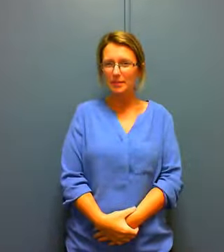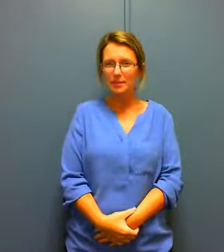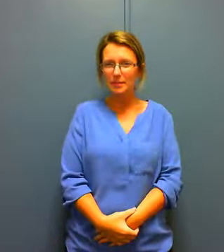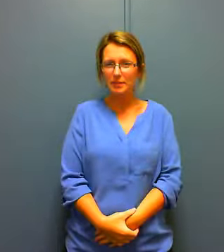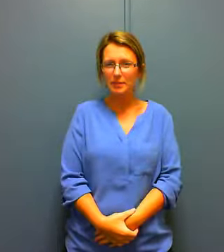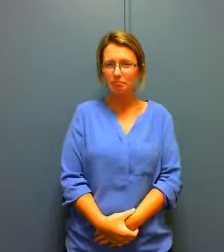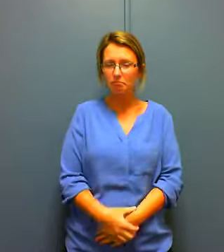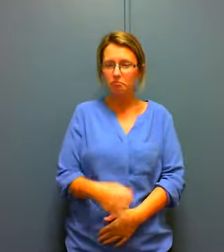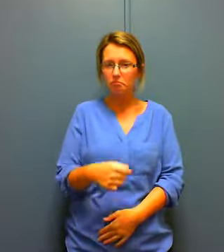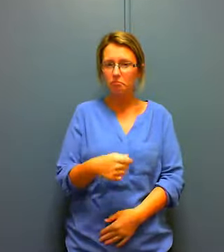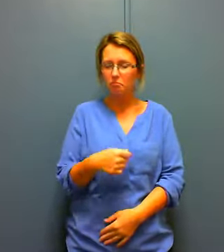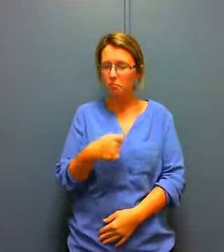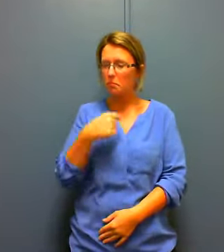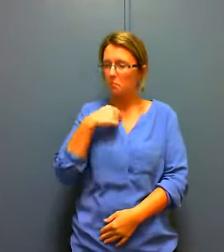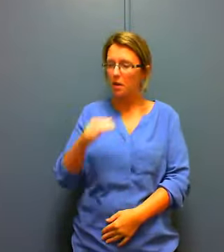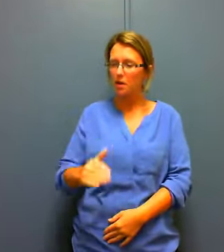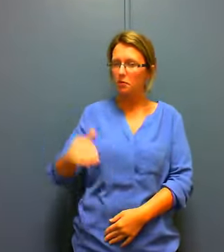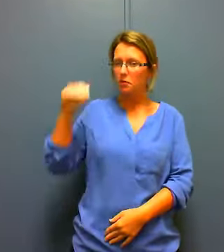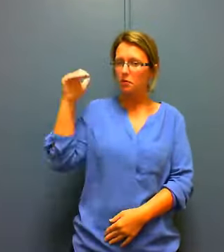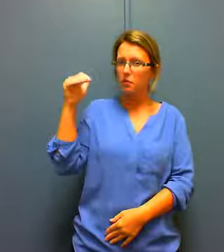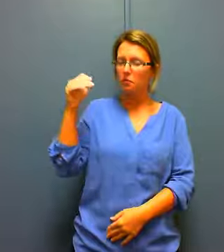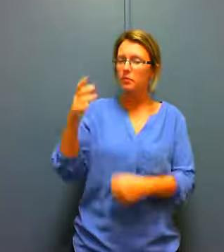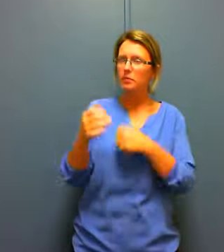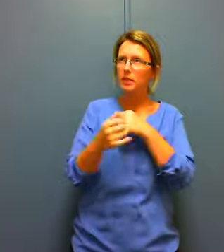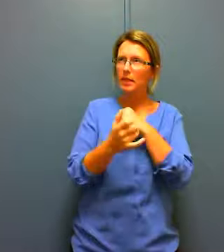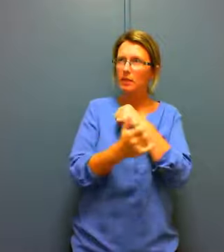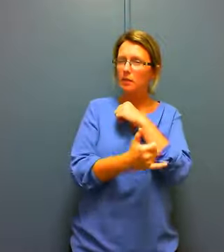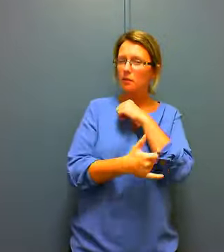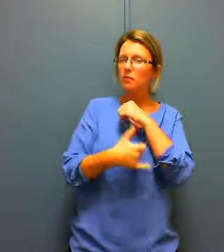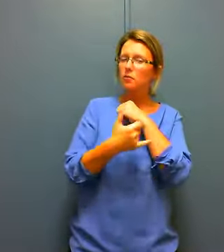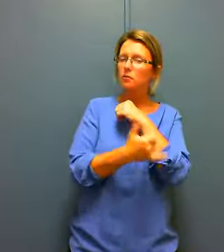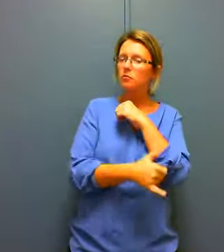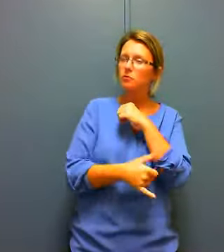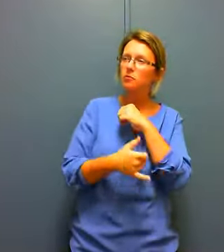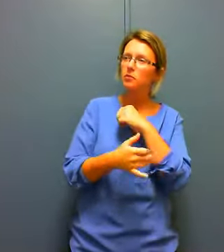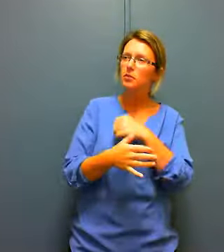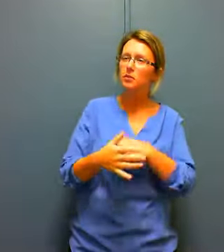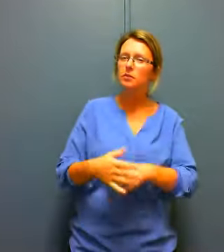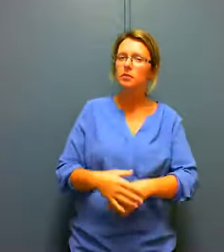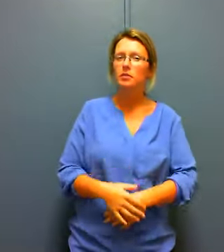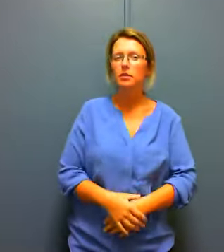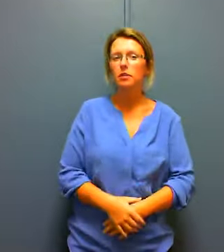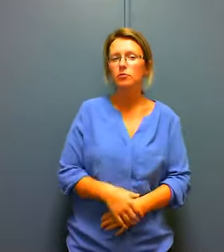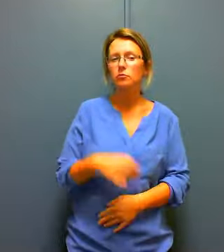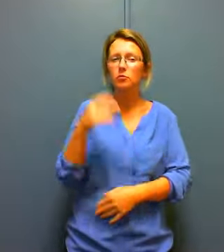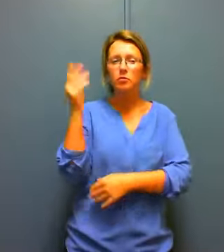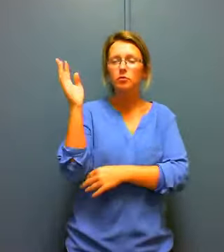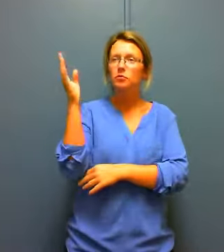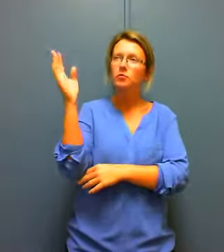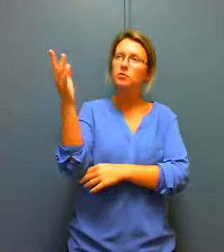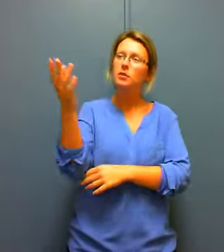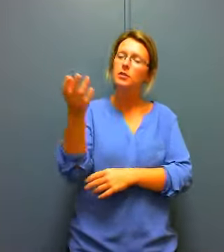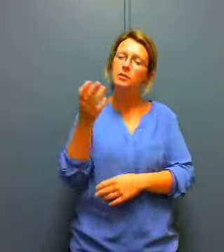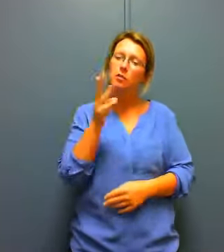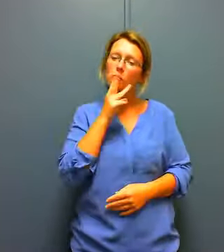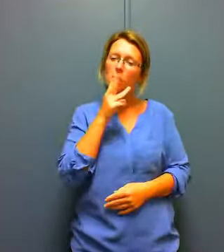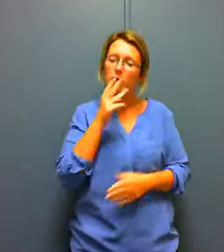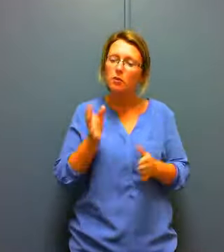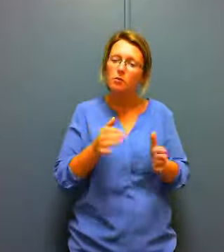up in somewhat countryside area where there's so many just rice paddies and just trees and the river it's pretty countryside and I can